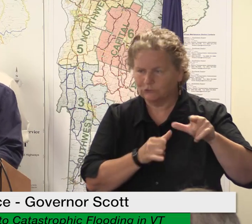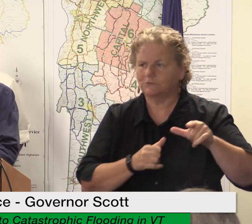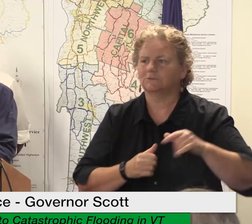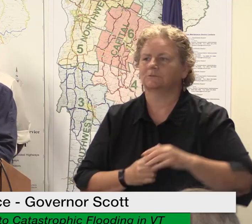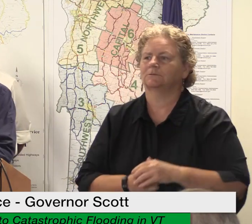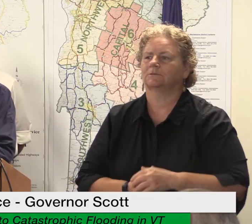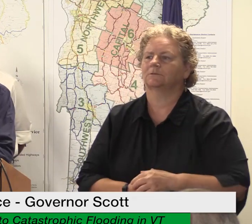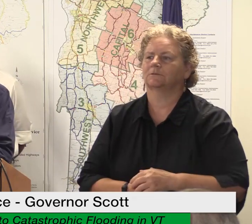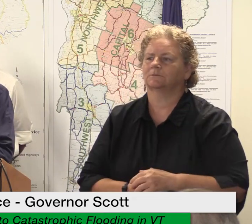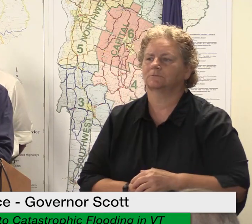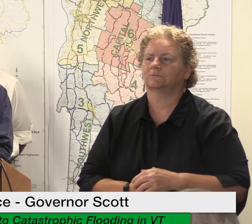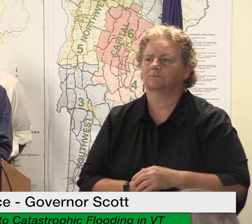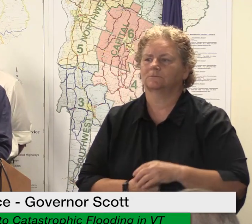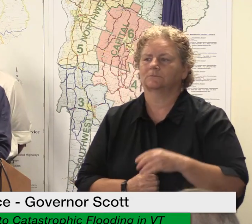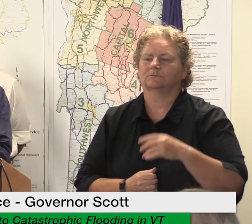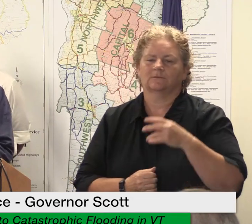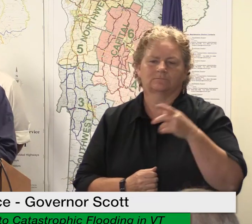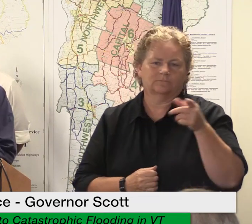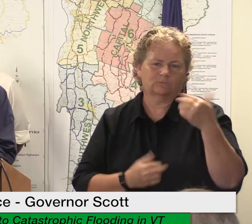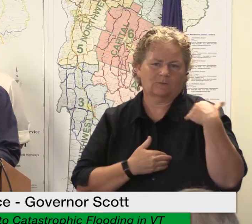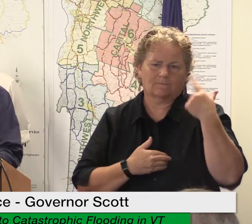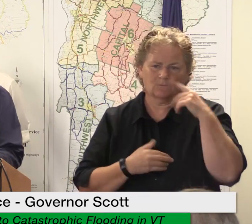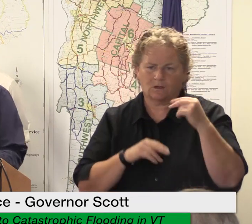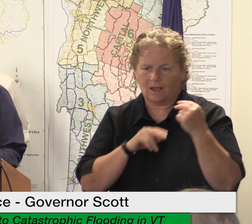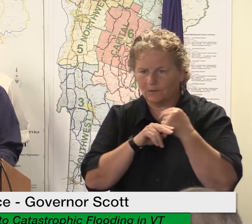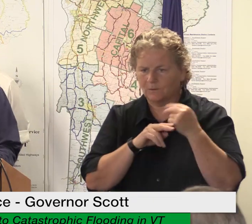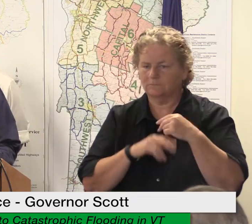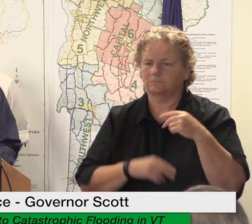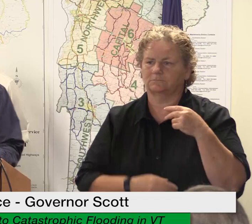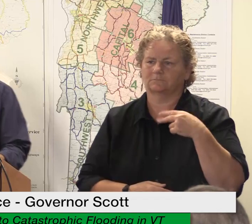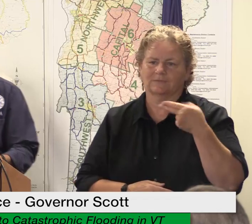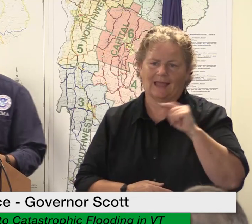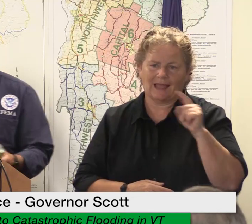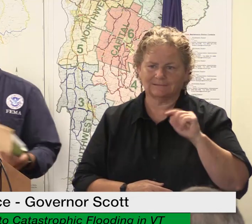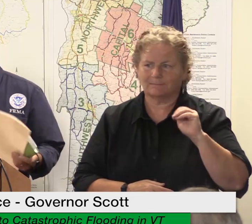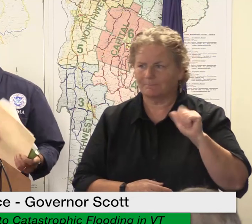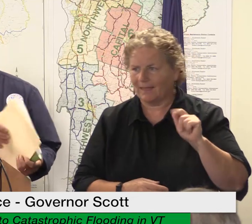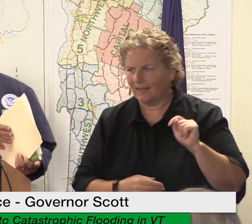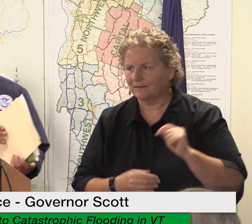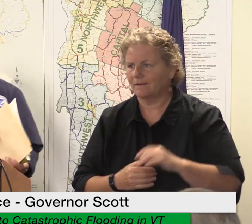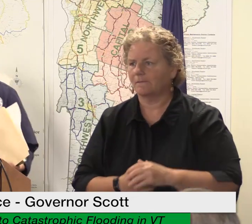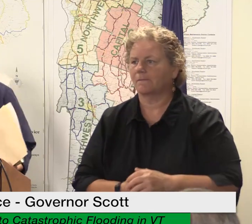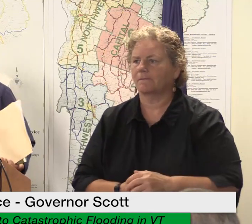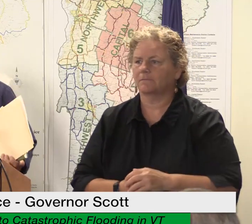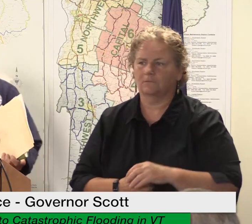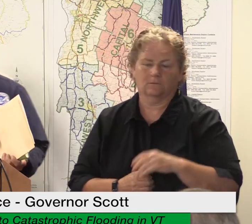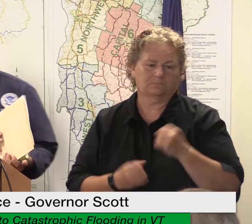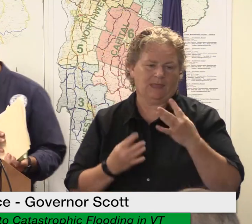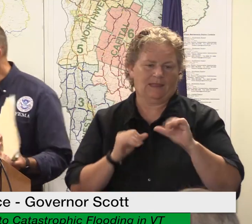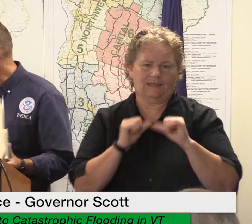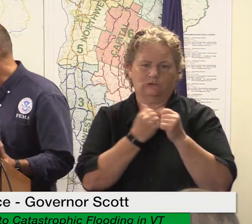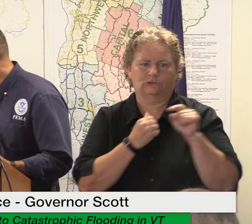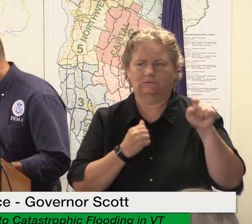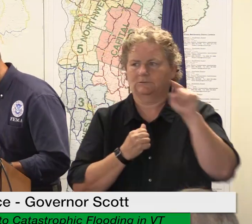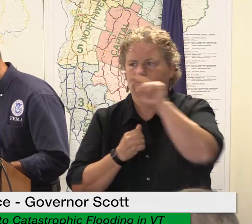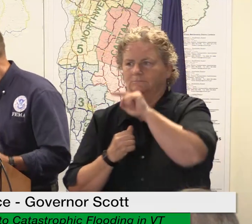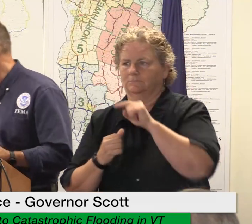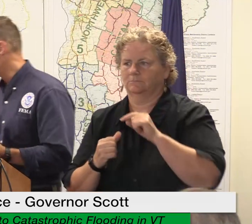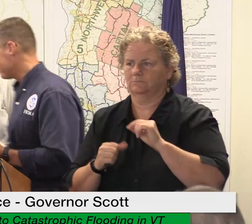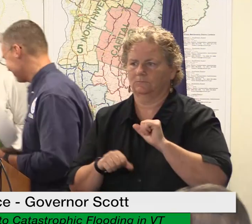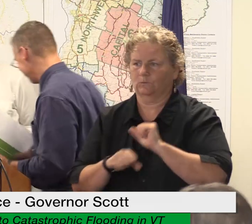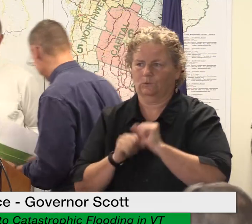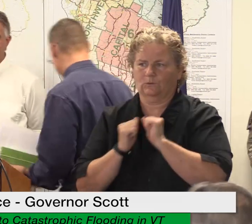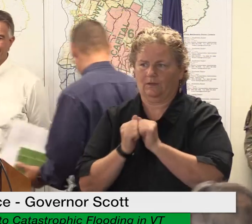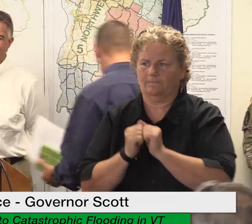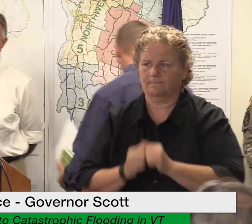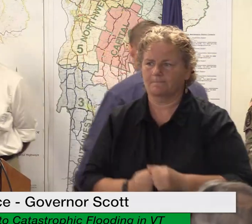thank you for the opportunity to be here today and i'll be followed by uh secretary curly ma'am